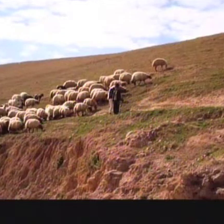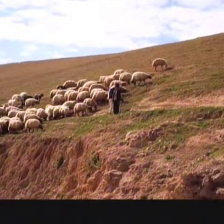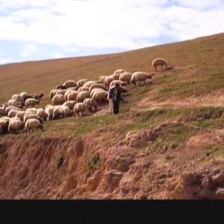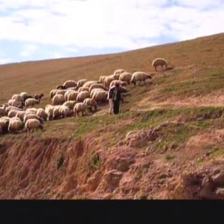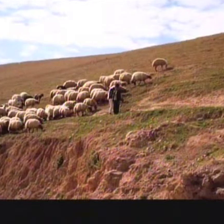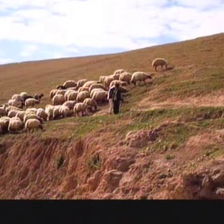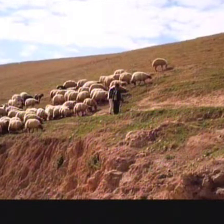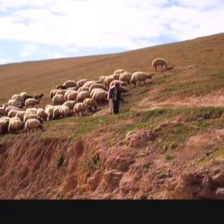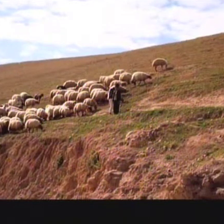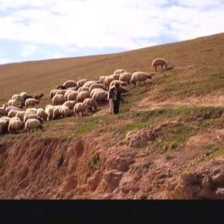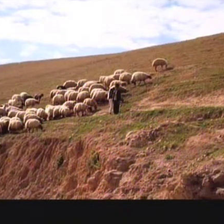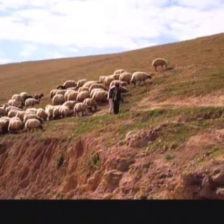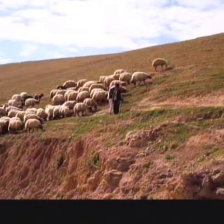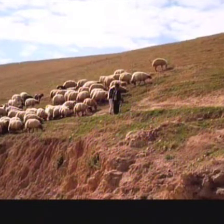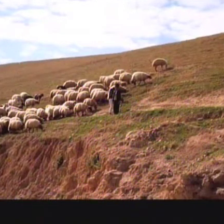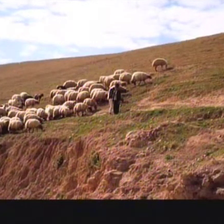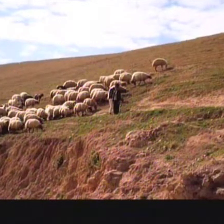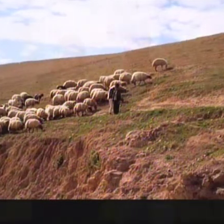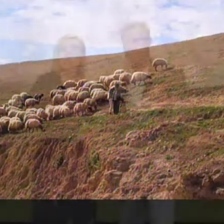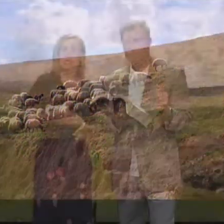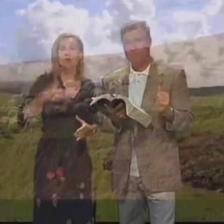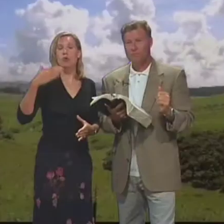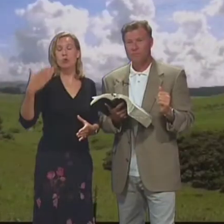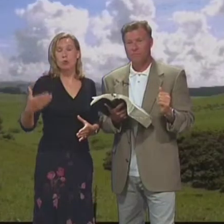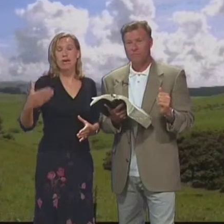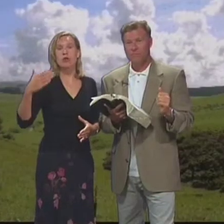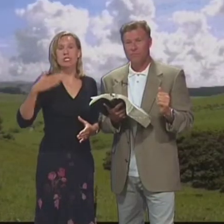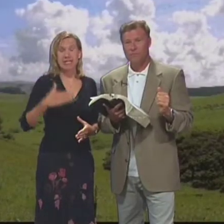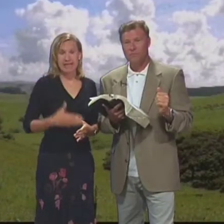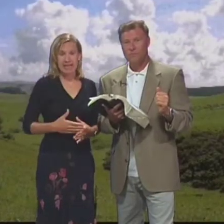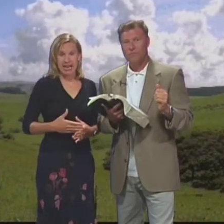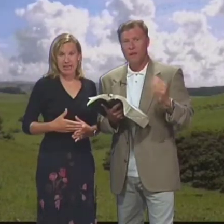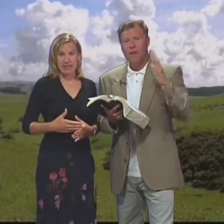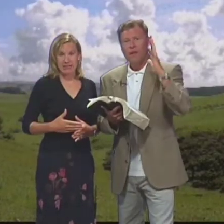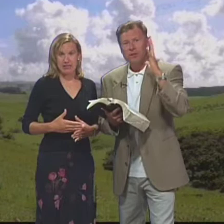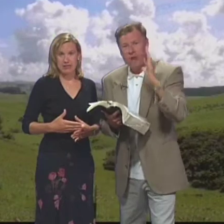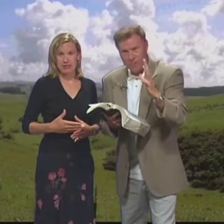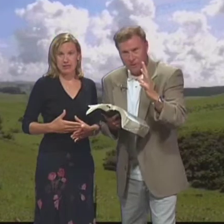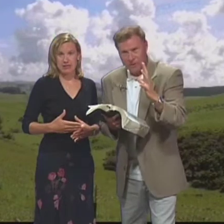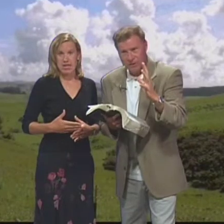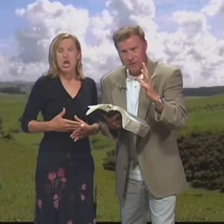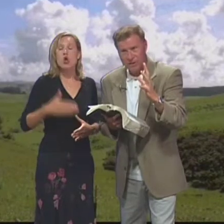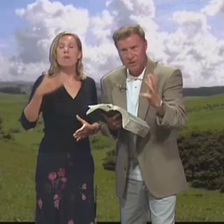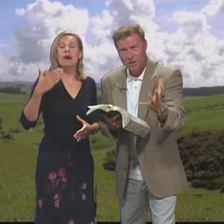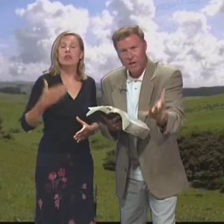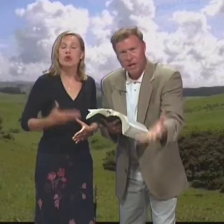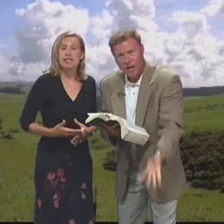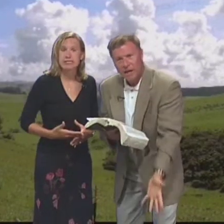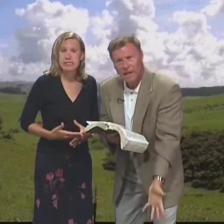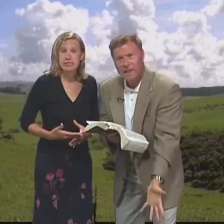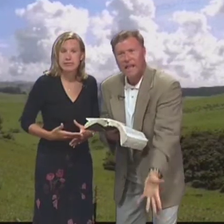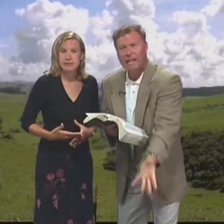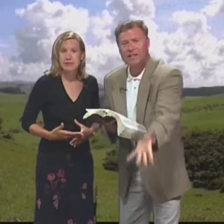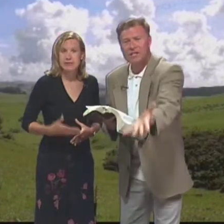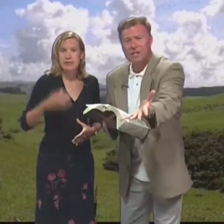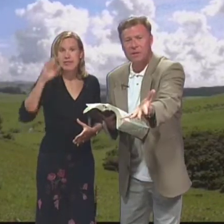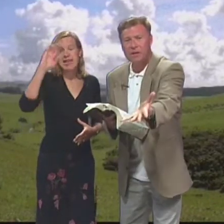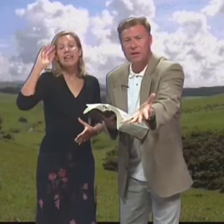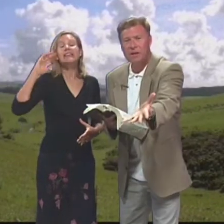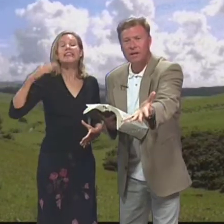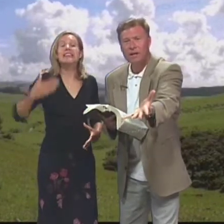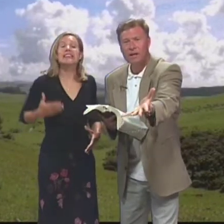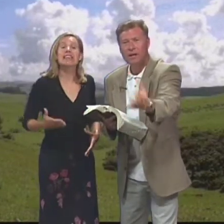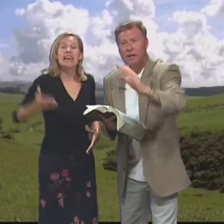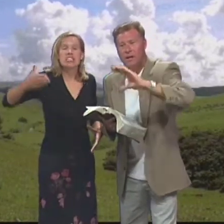Cultural concept De nuestro concepto Cultural occidental Shepherds Los pastores Led the